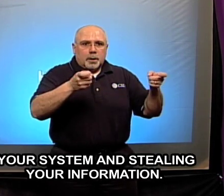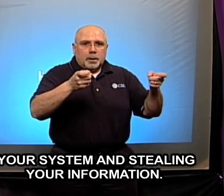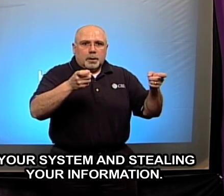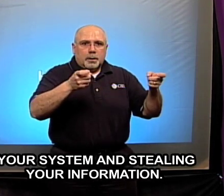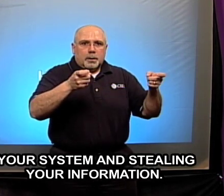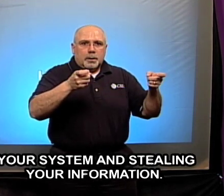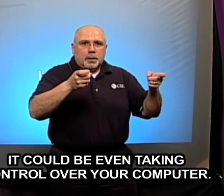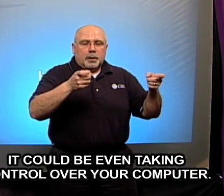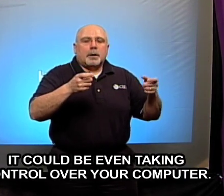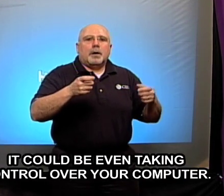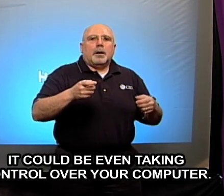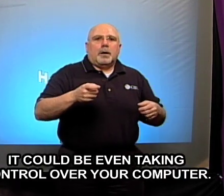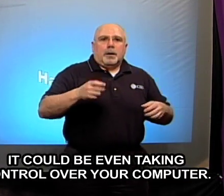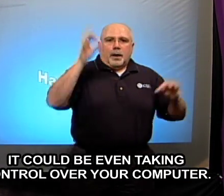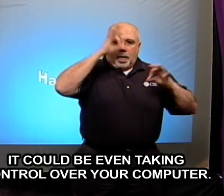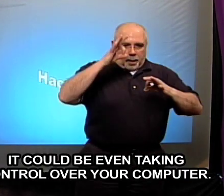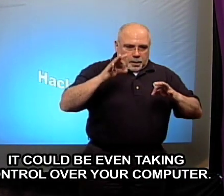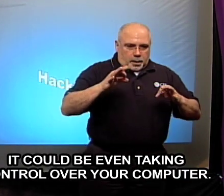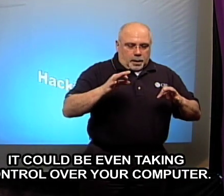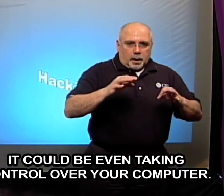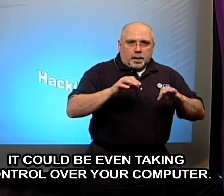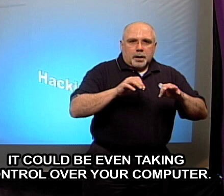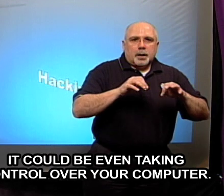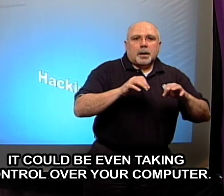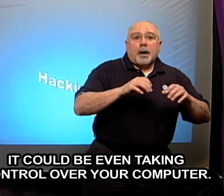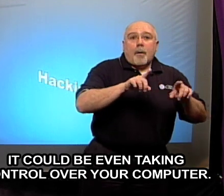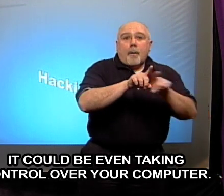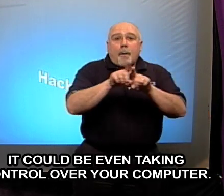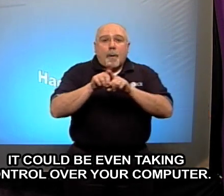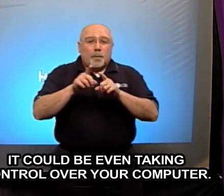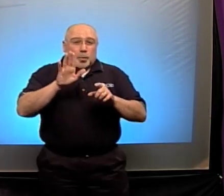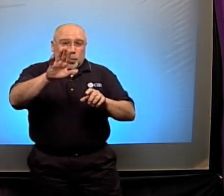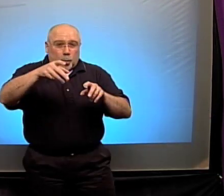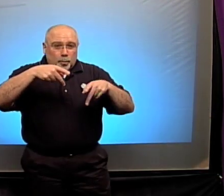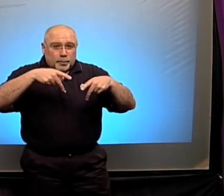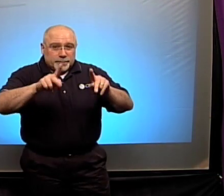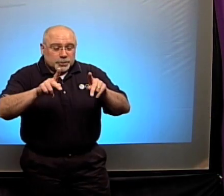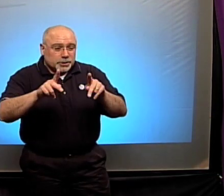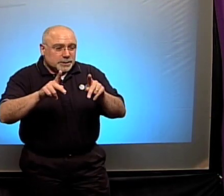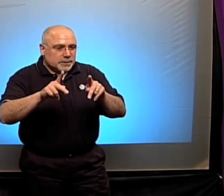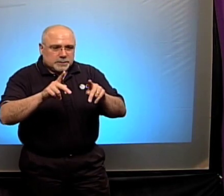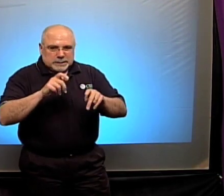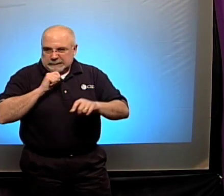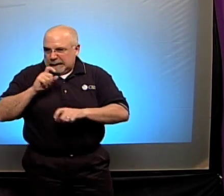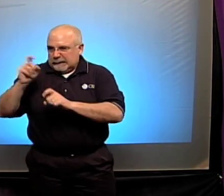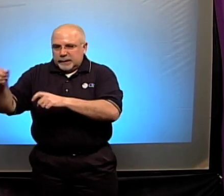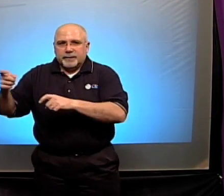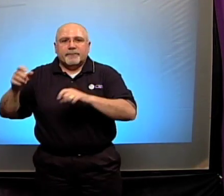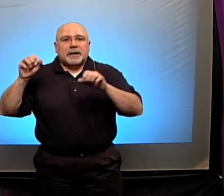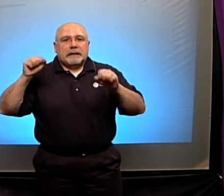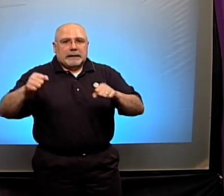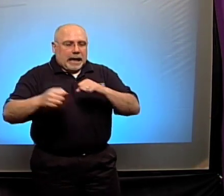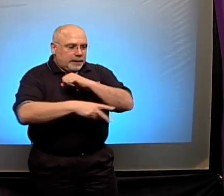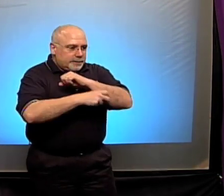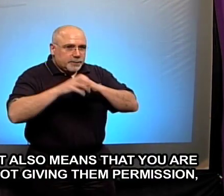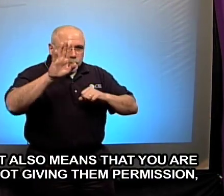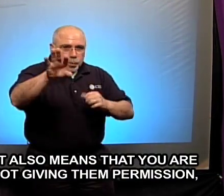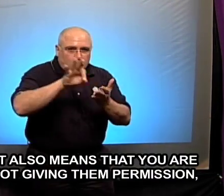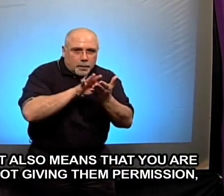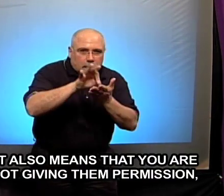information it could be even taking control over your computer it also means that